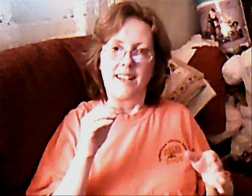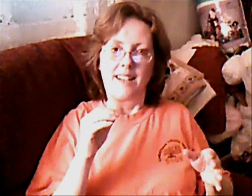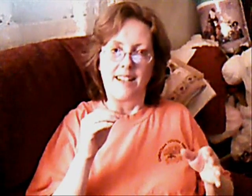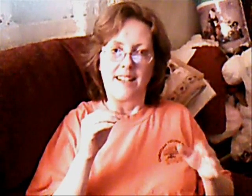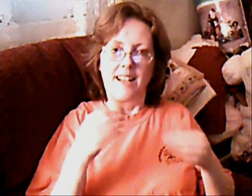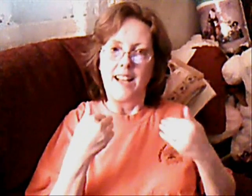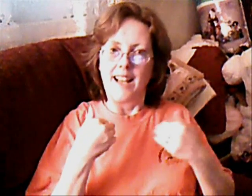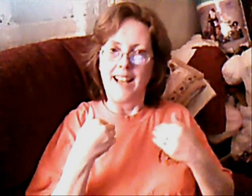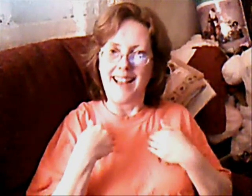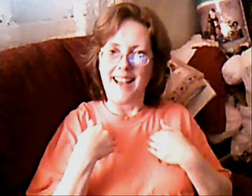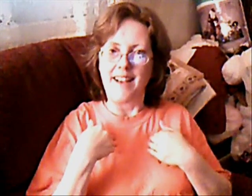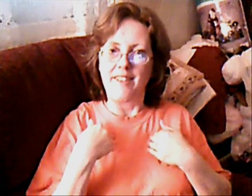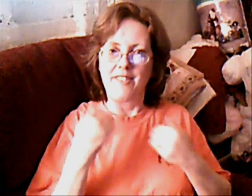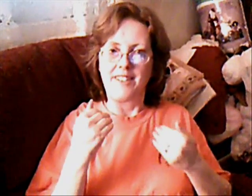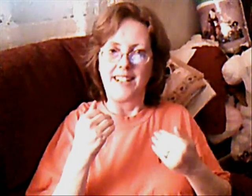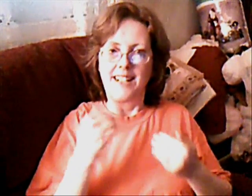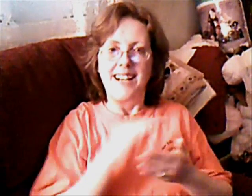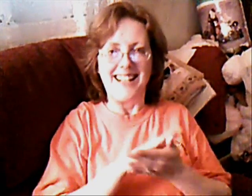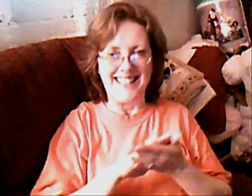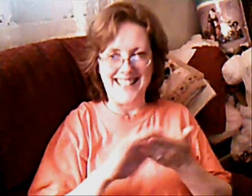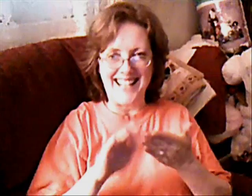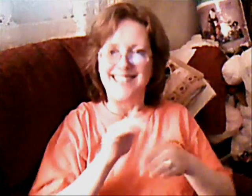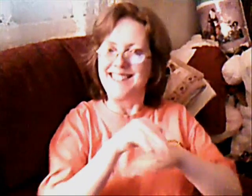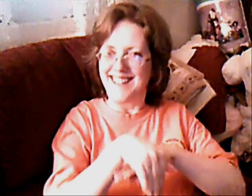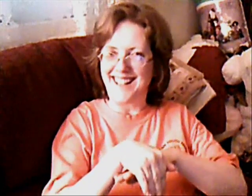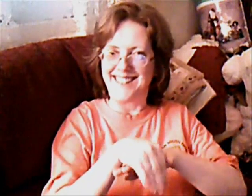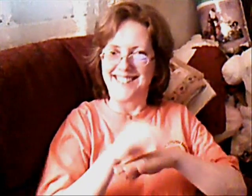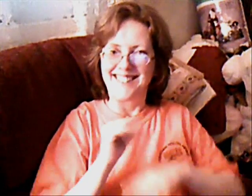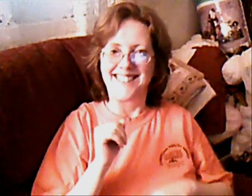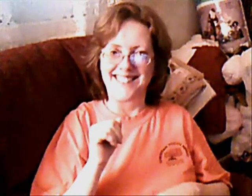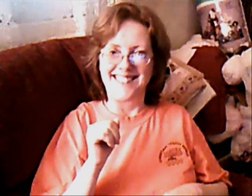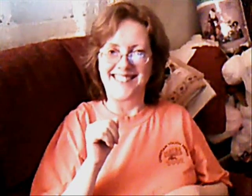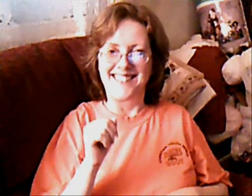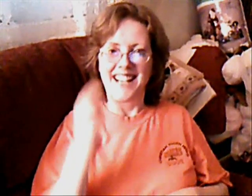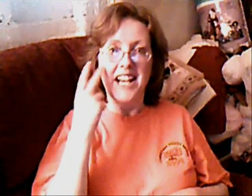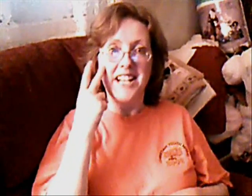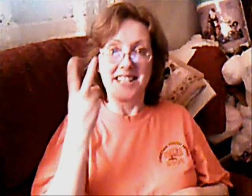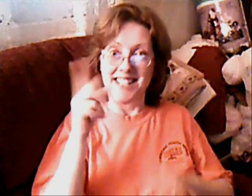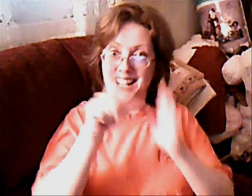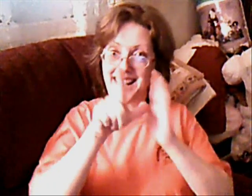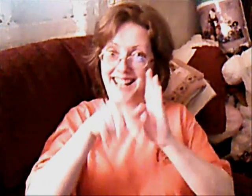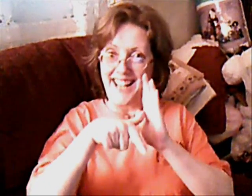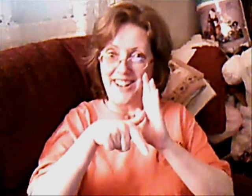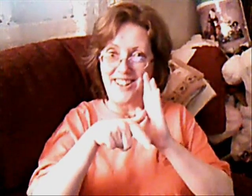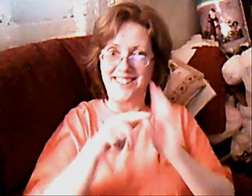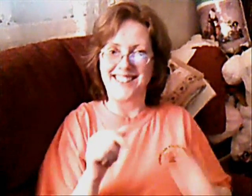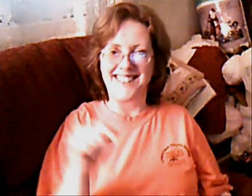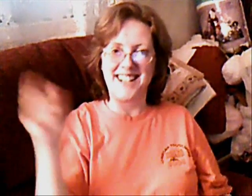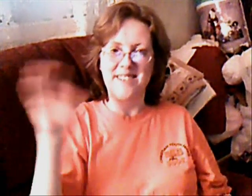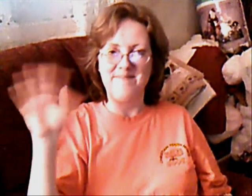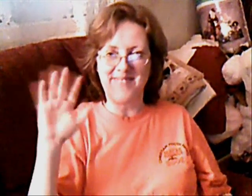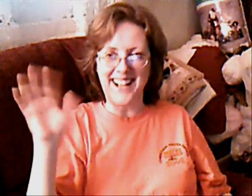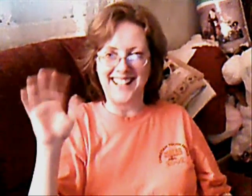How great thou art, how